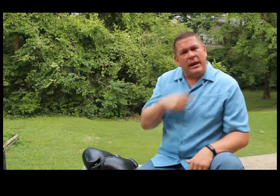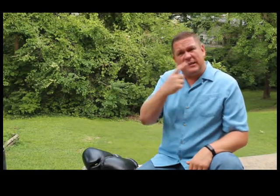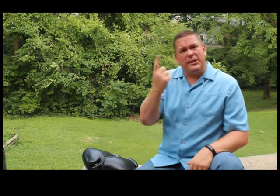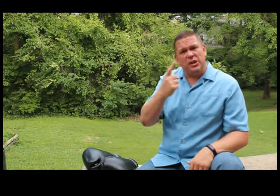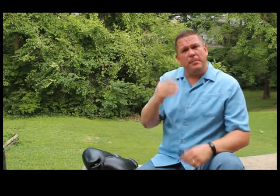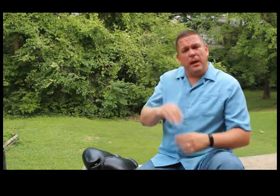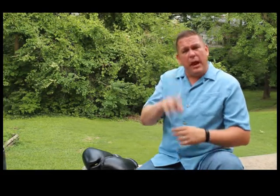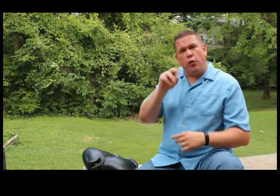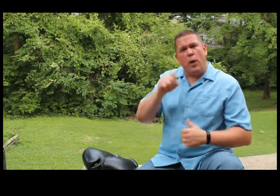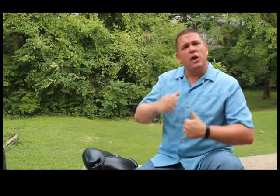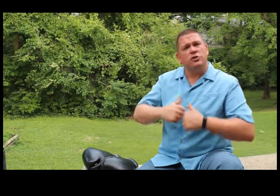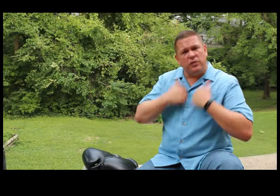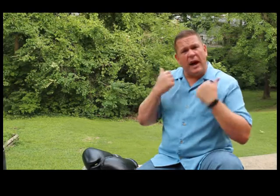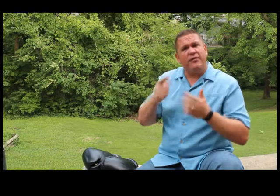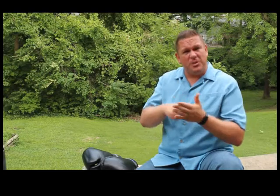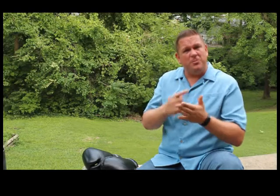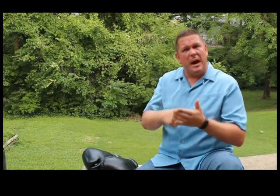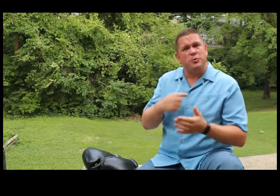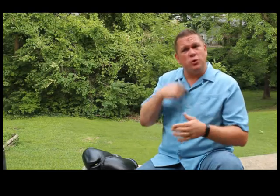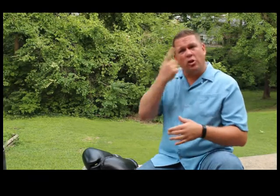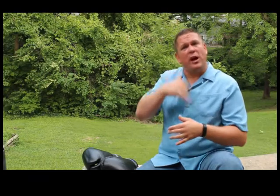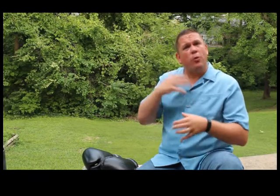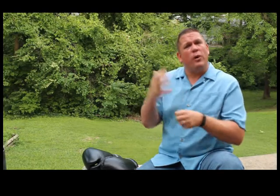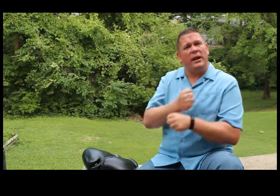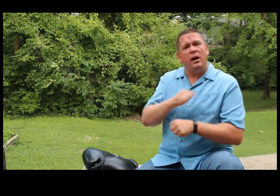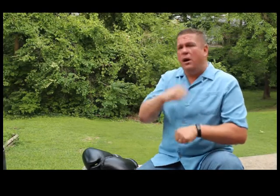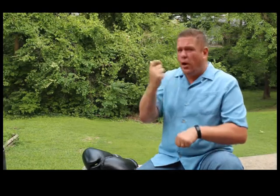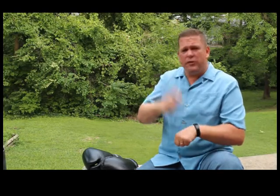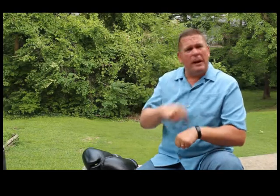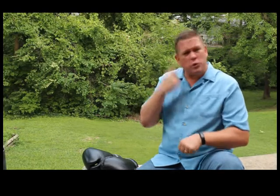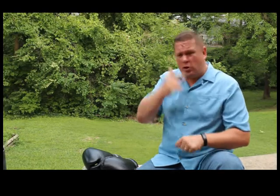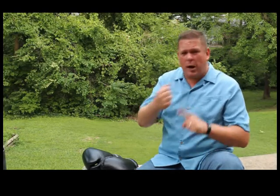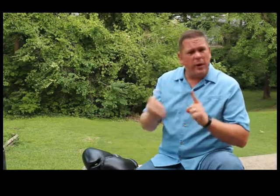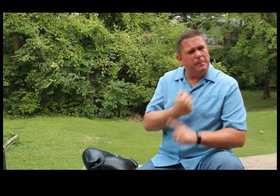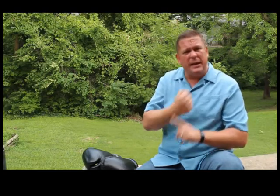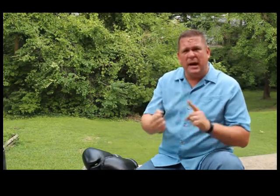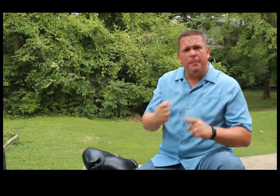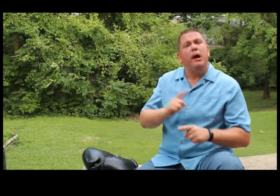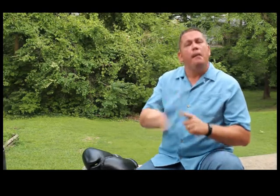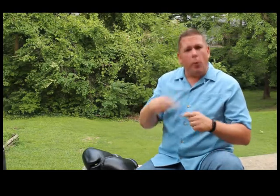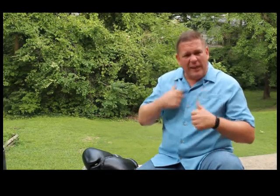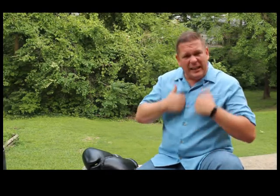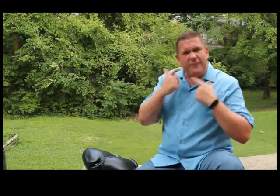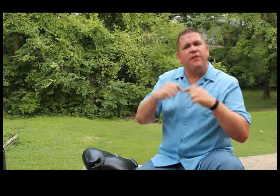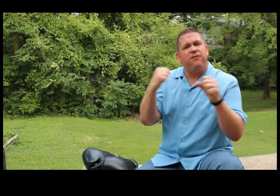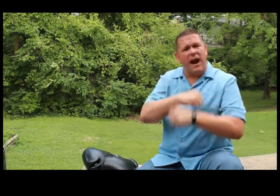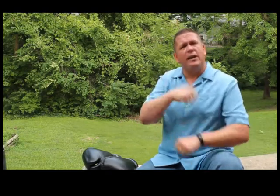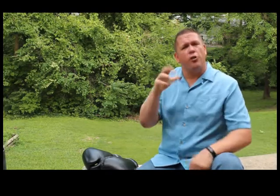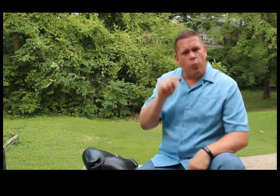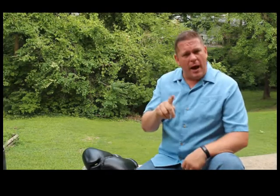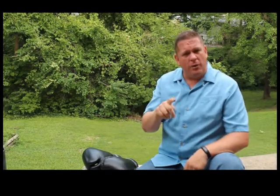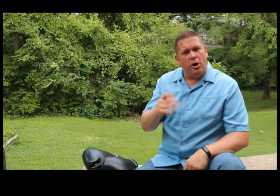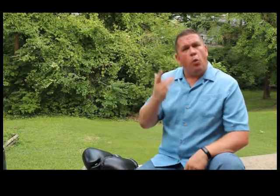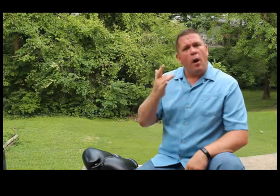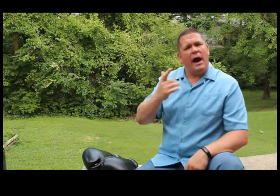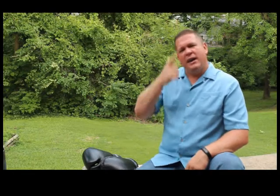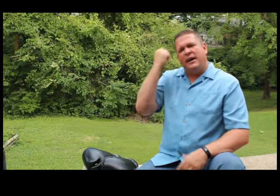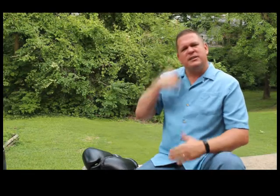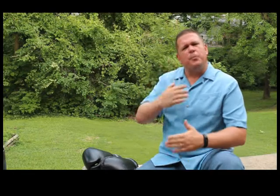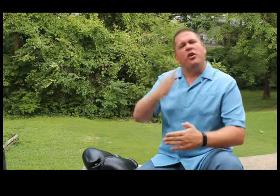Can I tell you something? In the rounds of life, sometimes we'll look like we're winning. Other times we'll look like we're getting beat up. But we live to fight another round. Why? Because I'm going